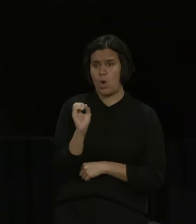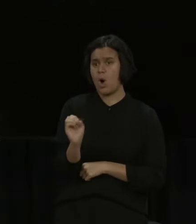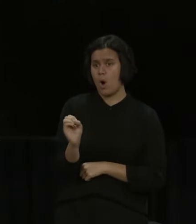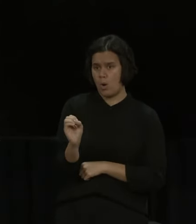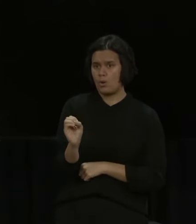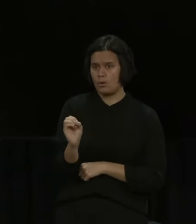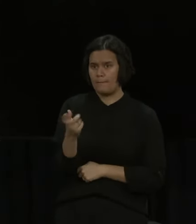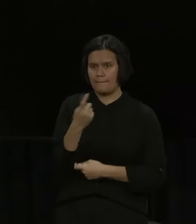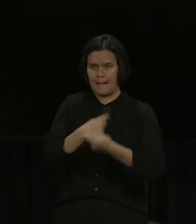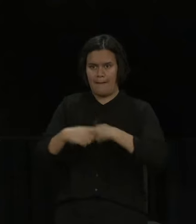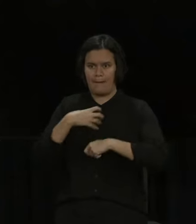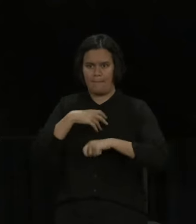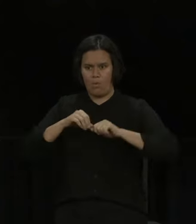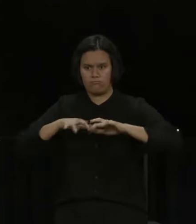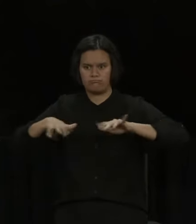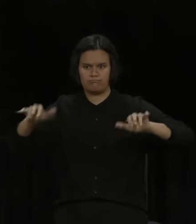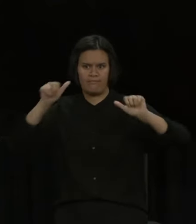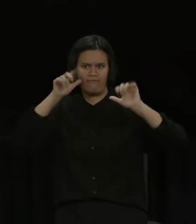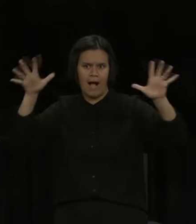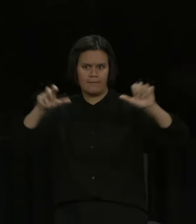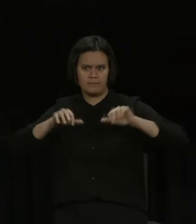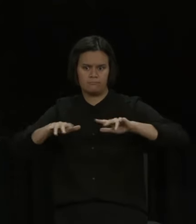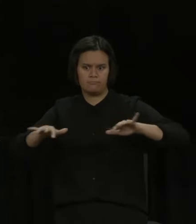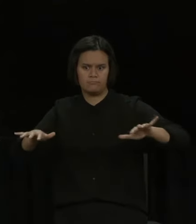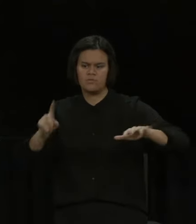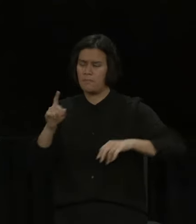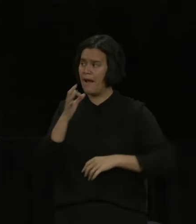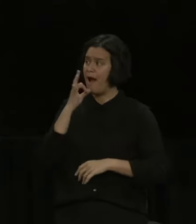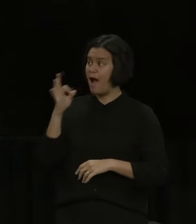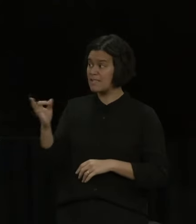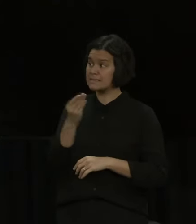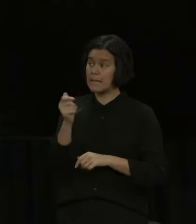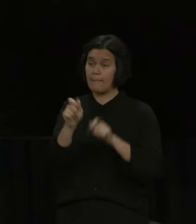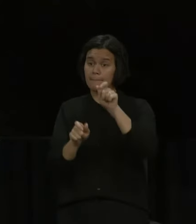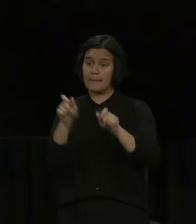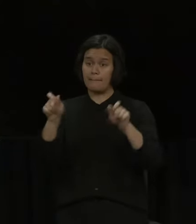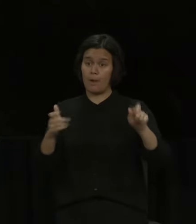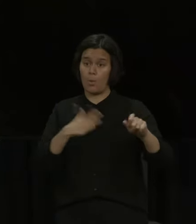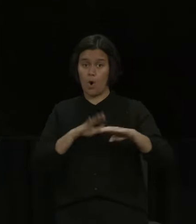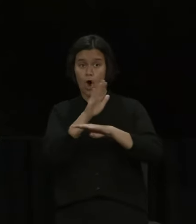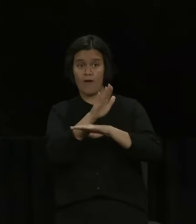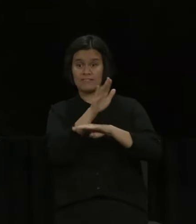to warn anybody that's looking to go overseas in January against doing that? No.